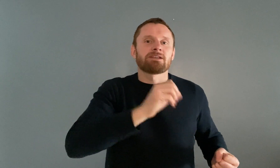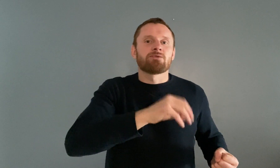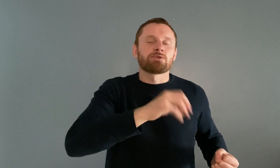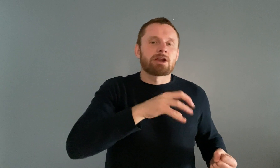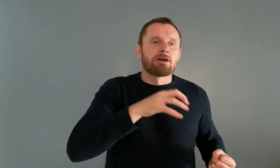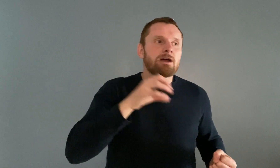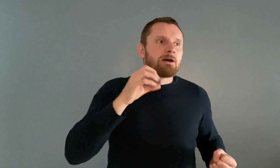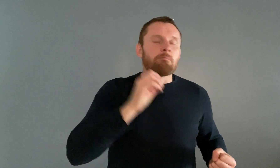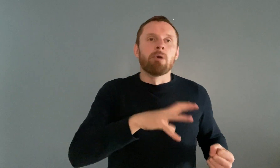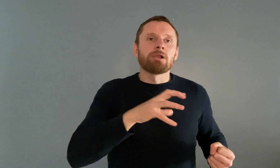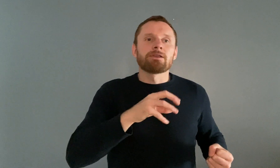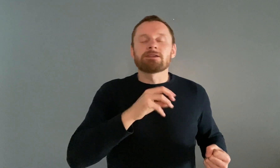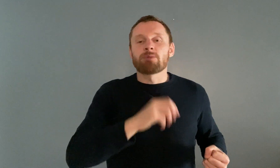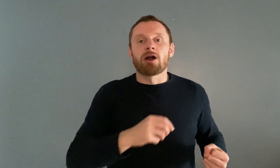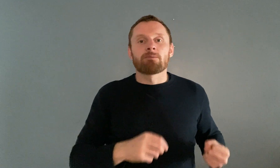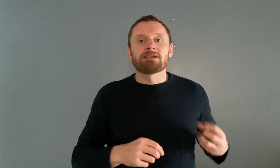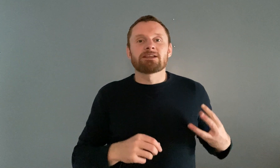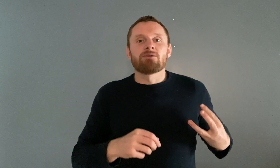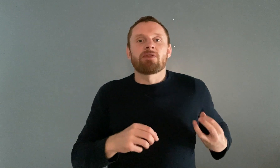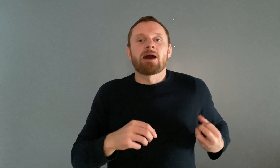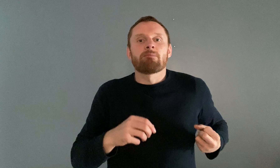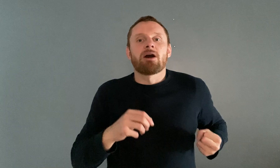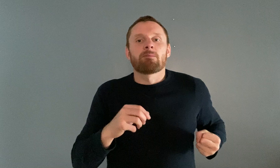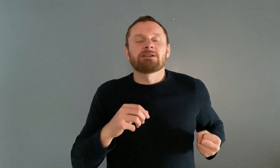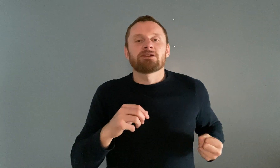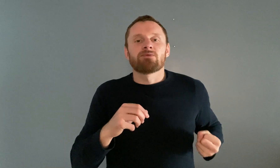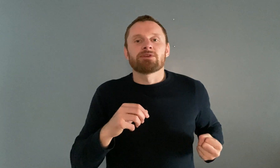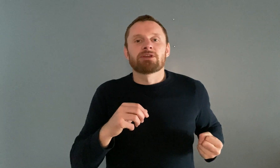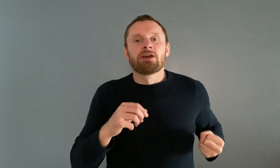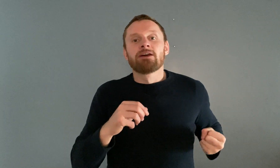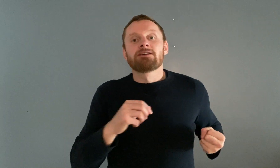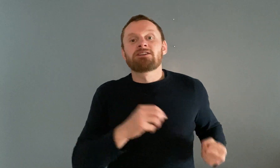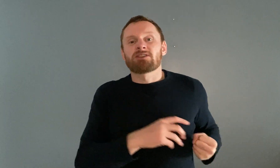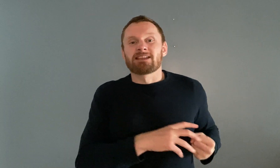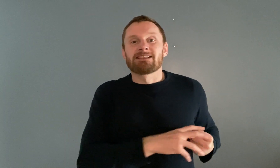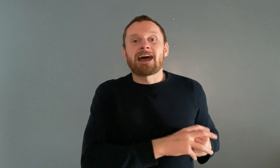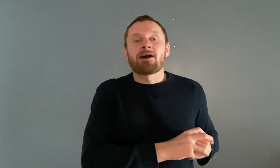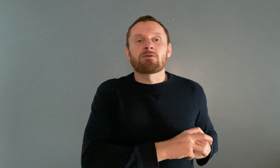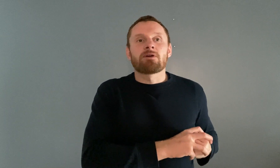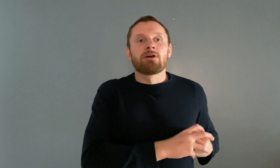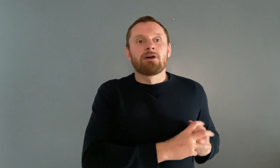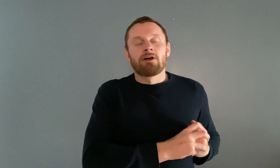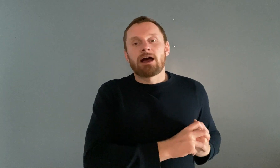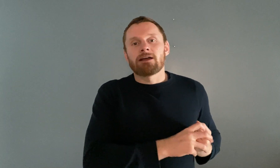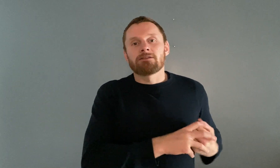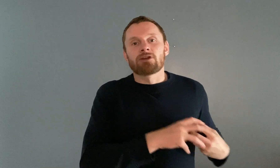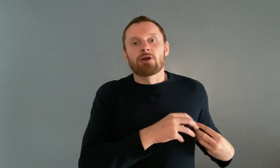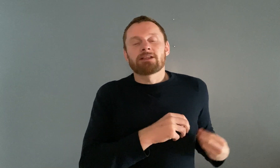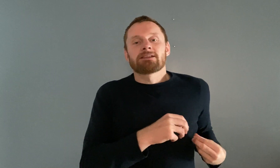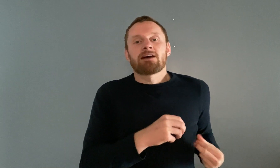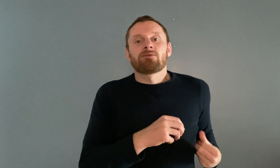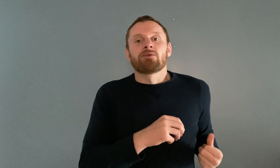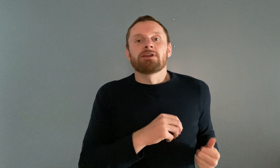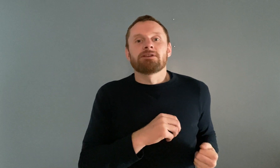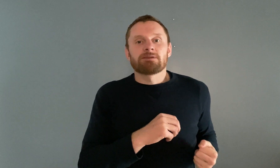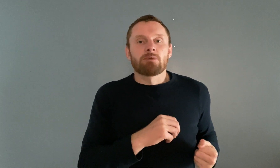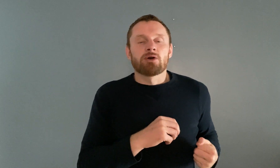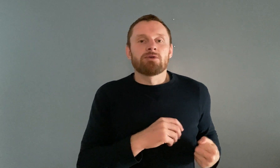myself and trying to bully this part of myself and that part of myself is shutting down and going into that freeze mode